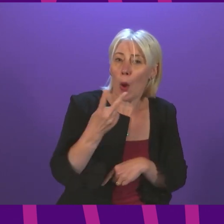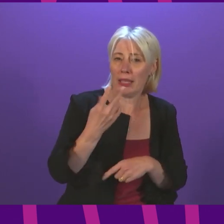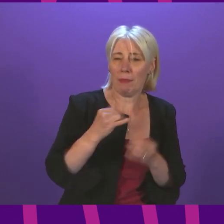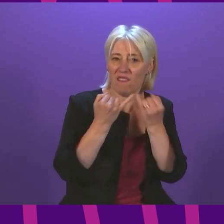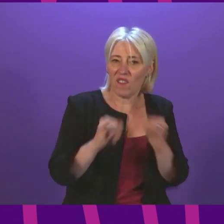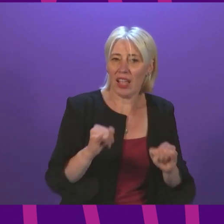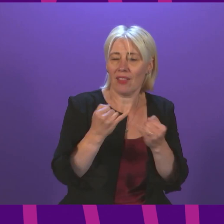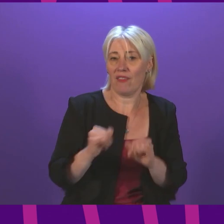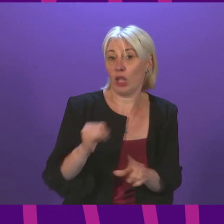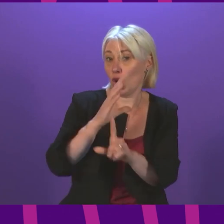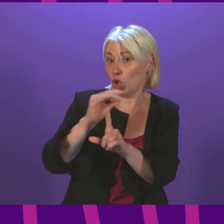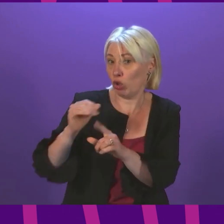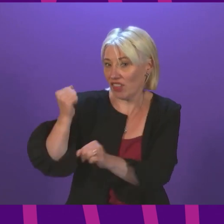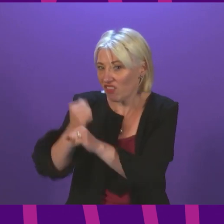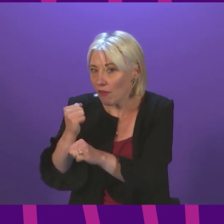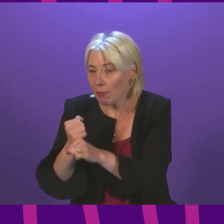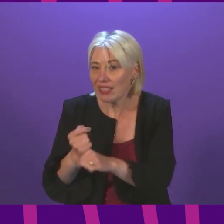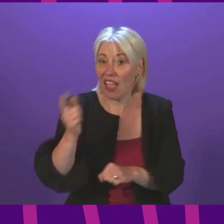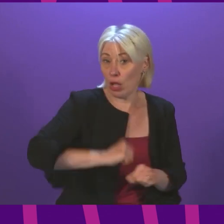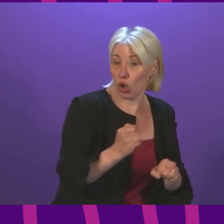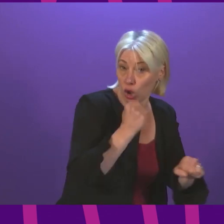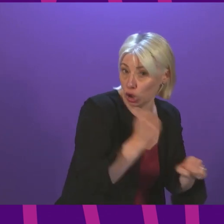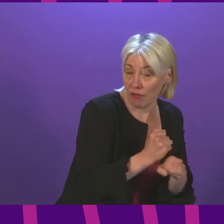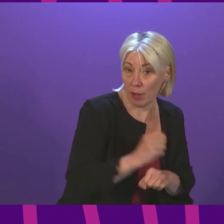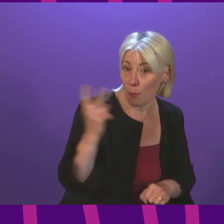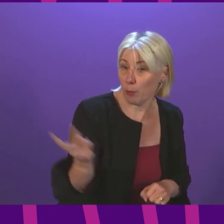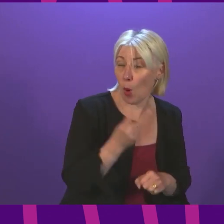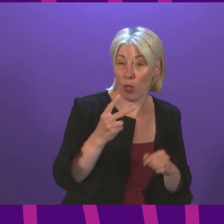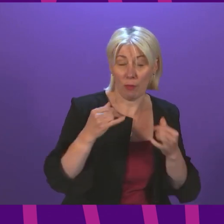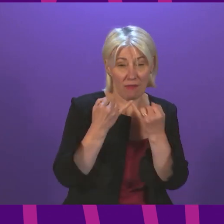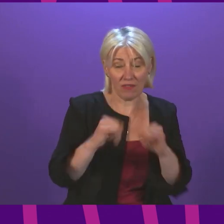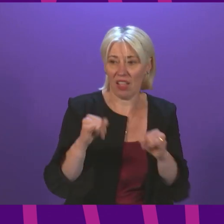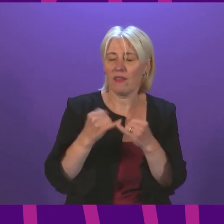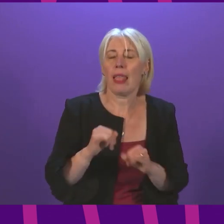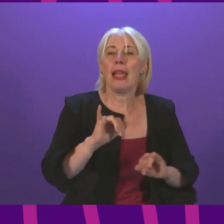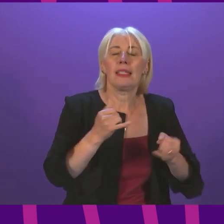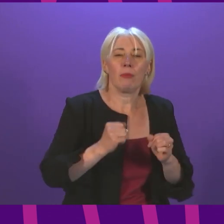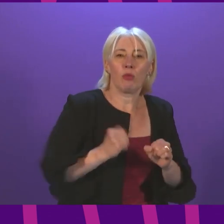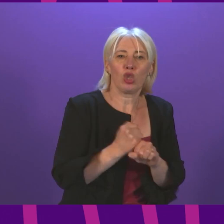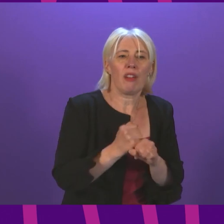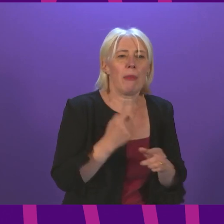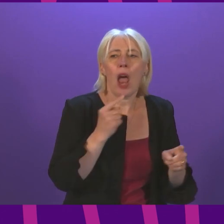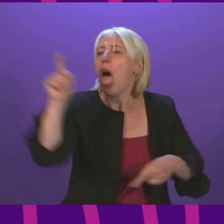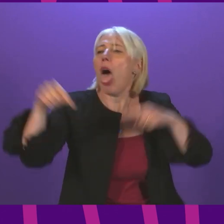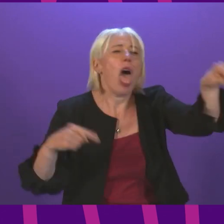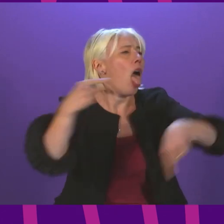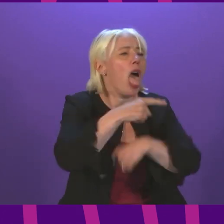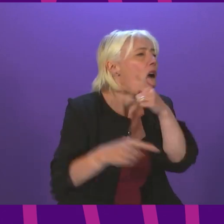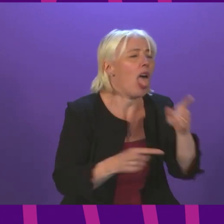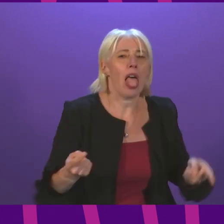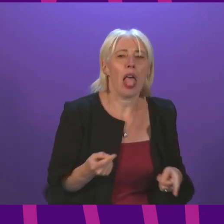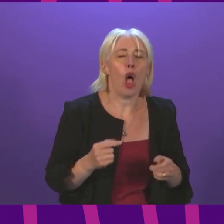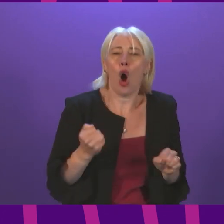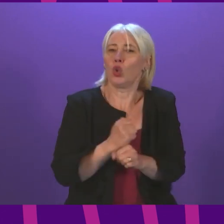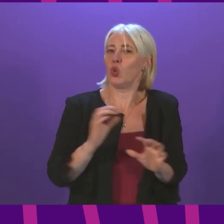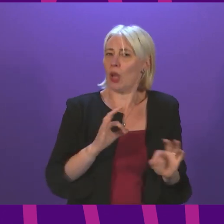by a callous Tory government and by a Scottish Government which is preferring at times to sit on its hand or point fingers and place the blame. Right